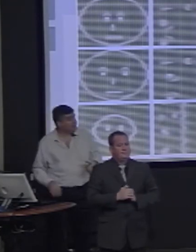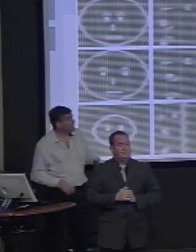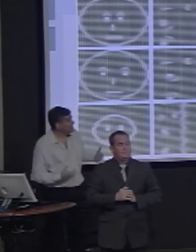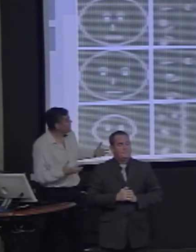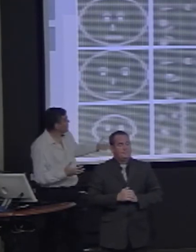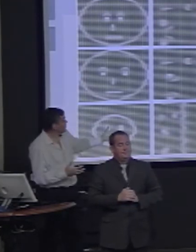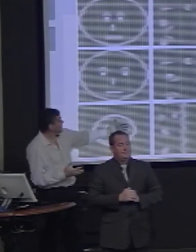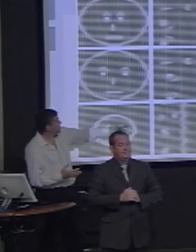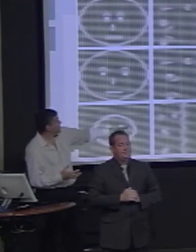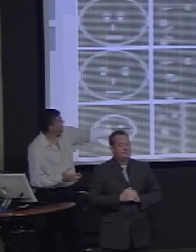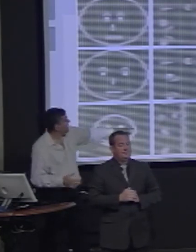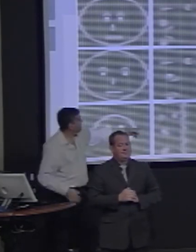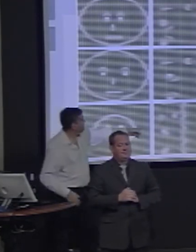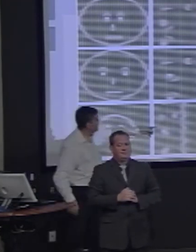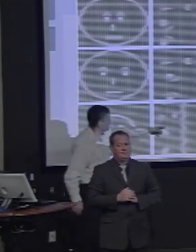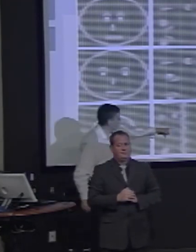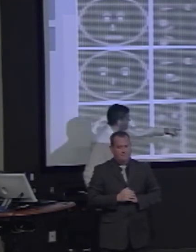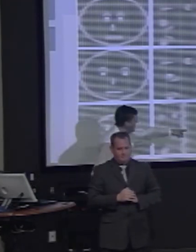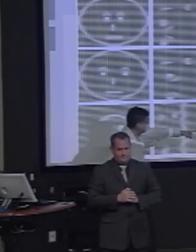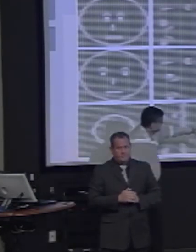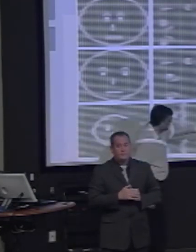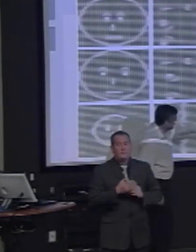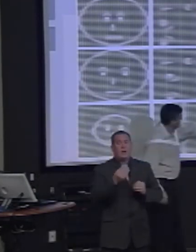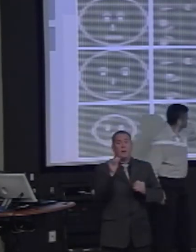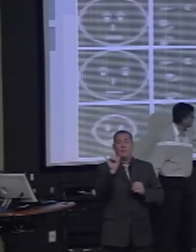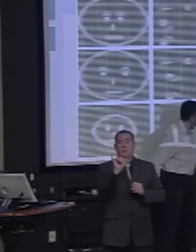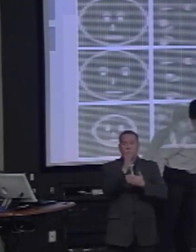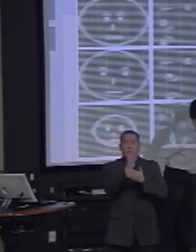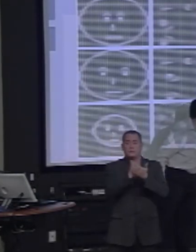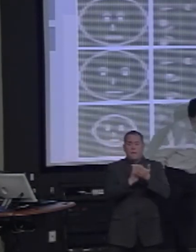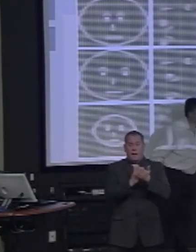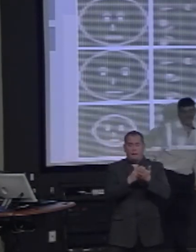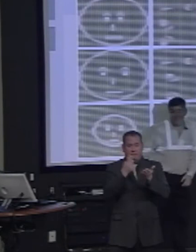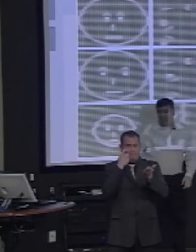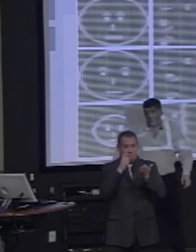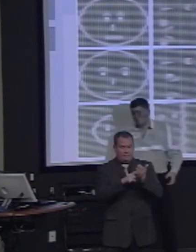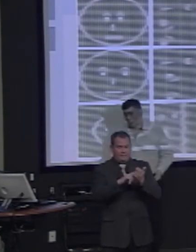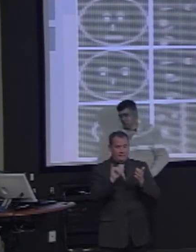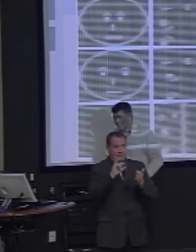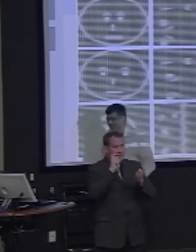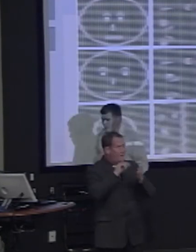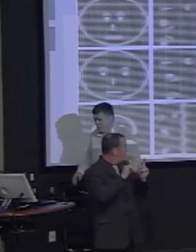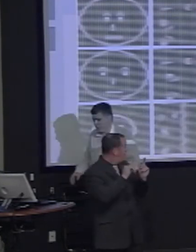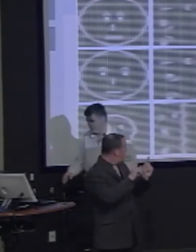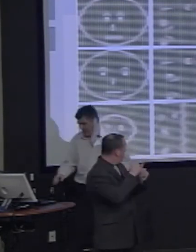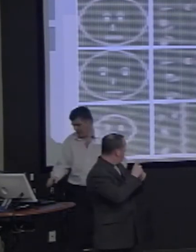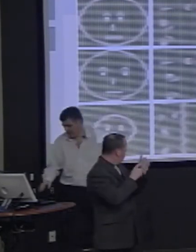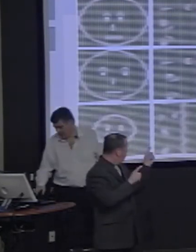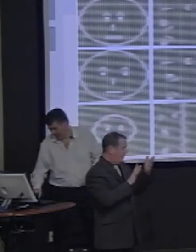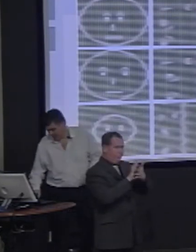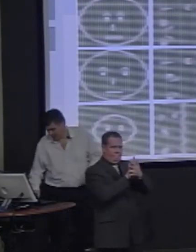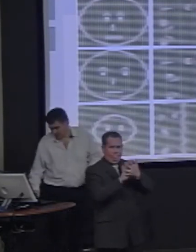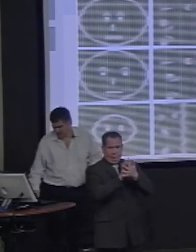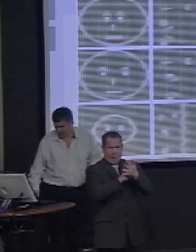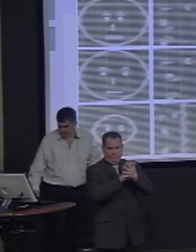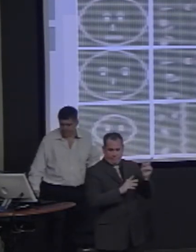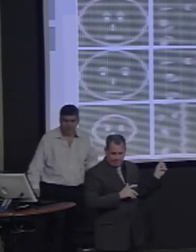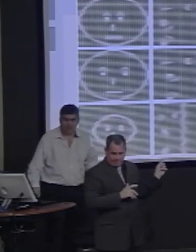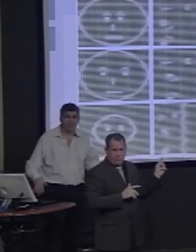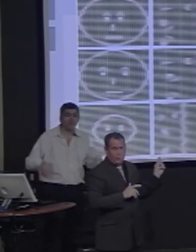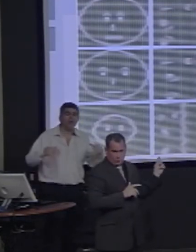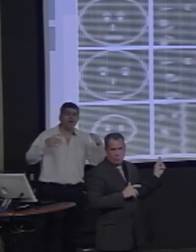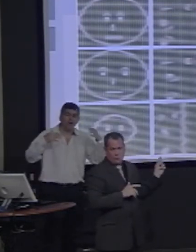And in fact, some of the recognition like recognizing this as the word bag is actually quite challenging.